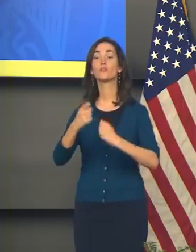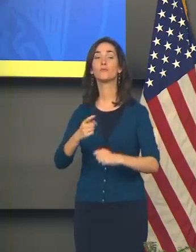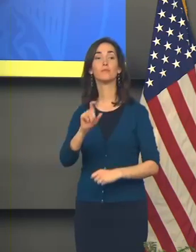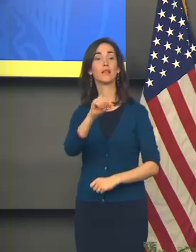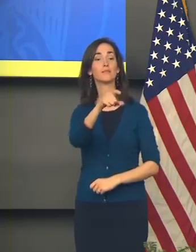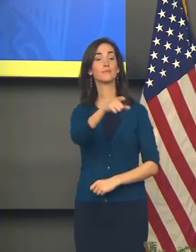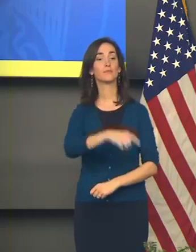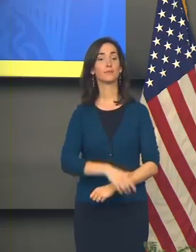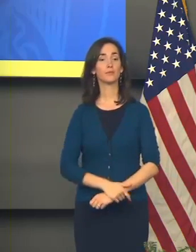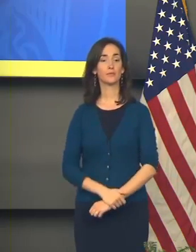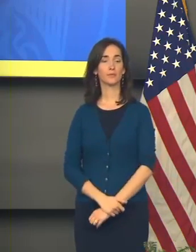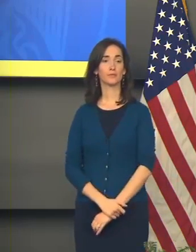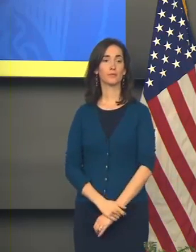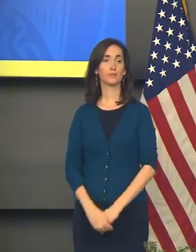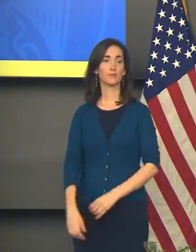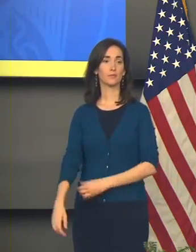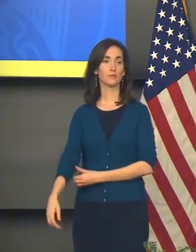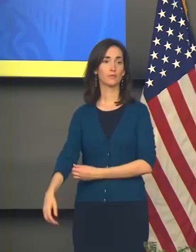Yes, sir.